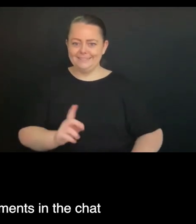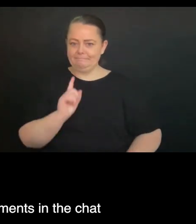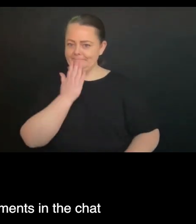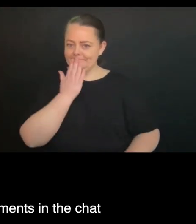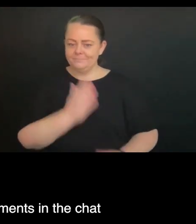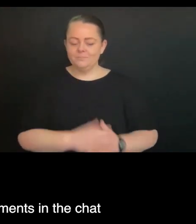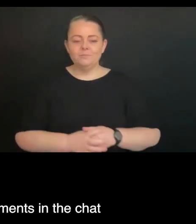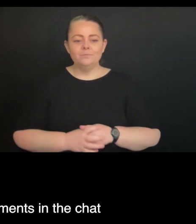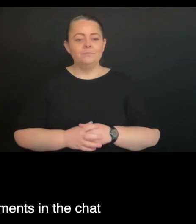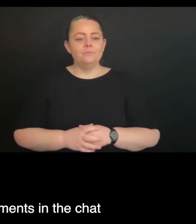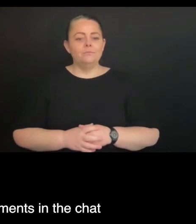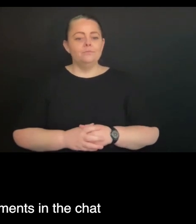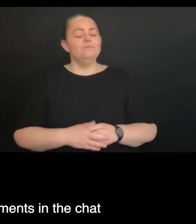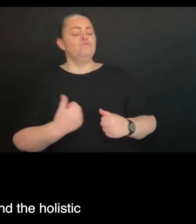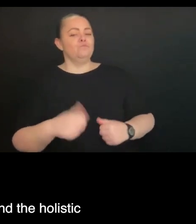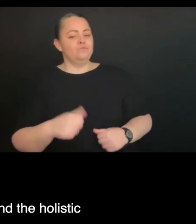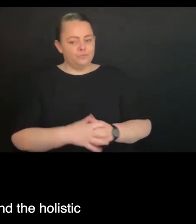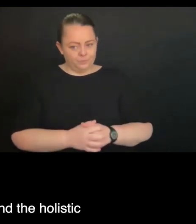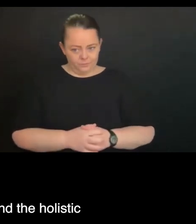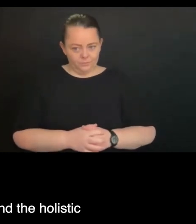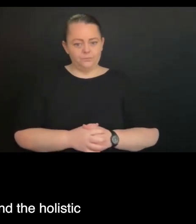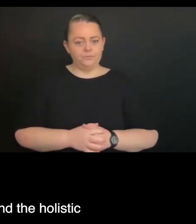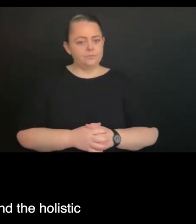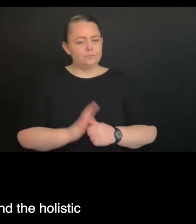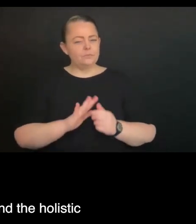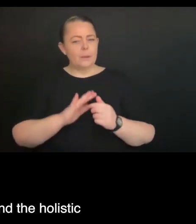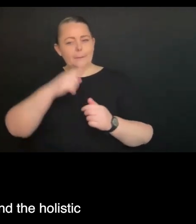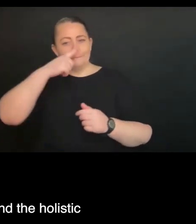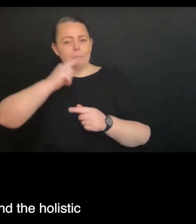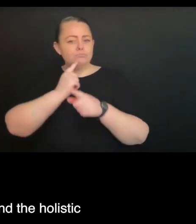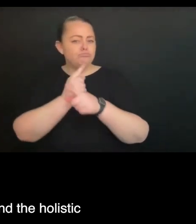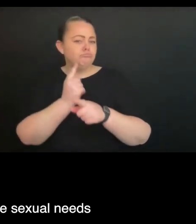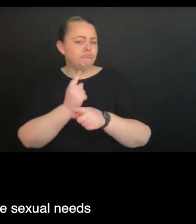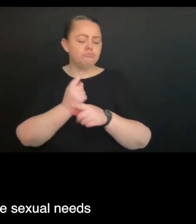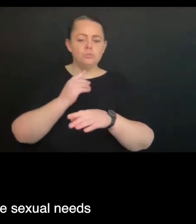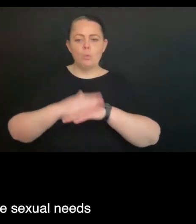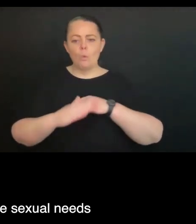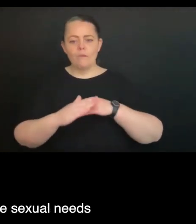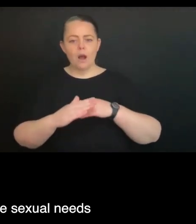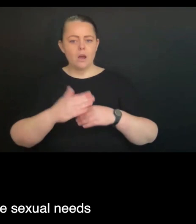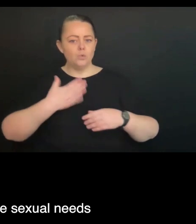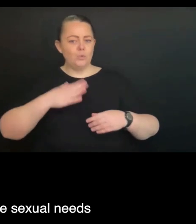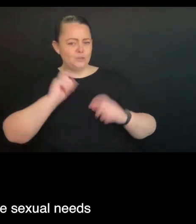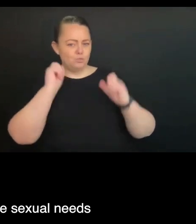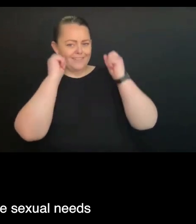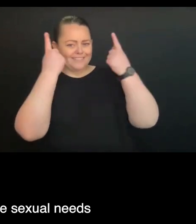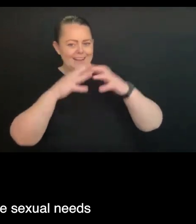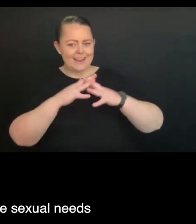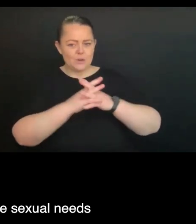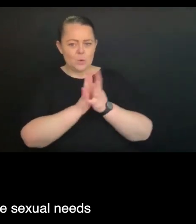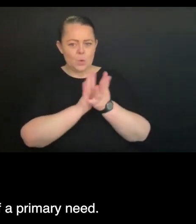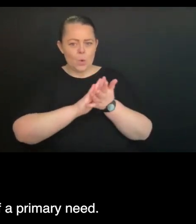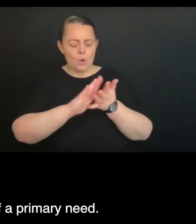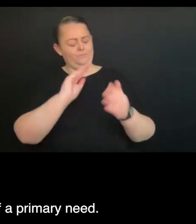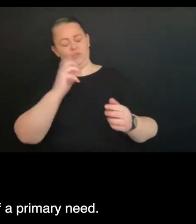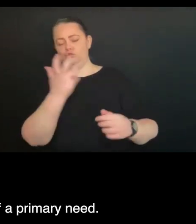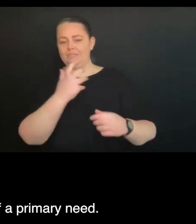And Josh, there's been a few comments in the chat around holistic, being able to understand the holistic needs of the person, including the sexual